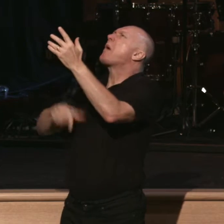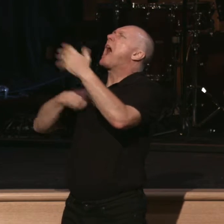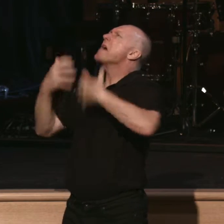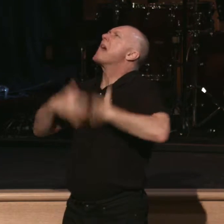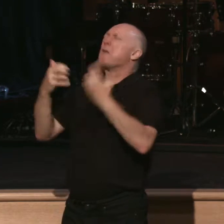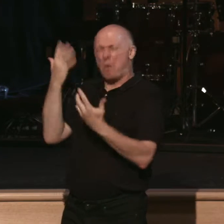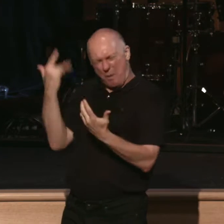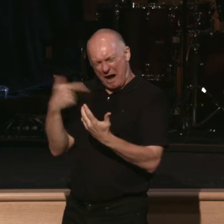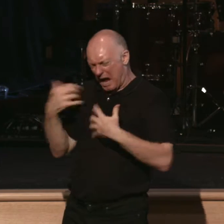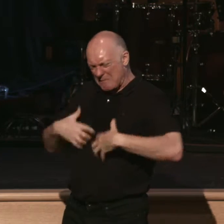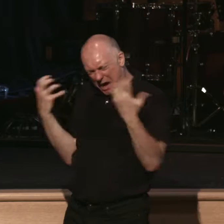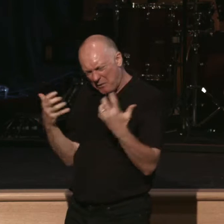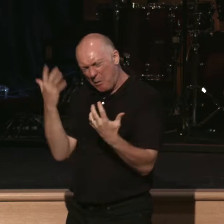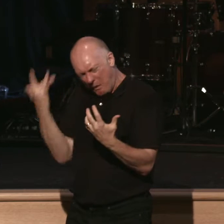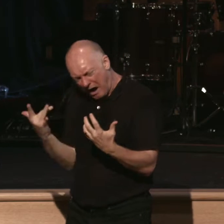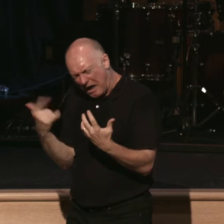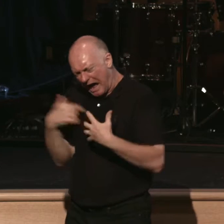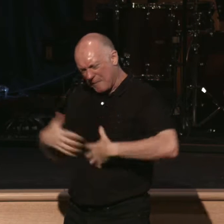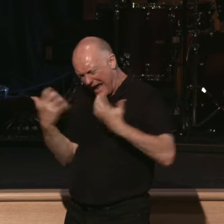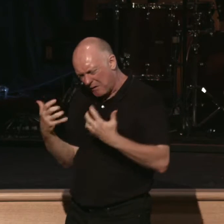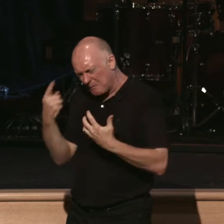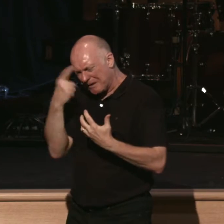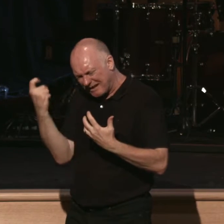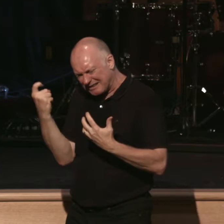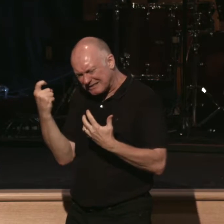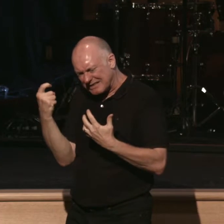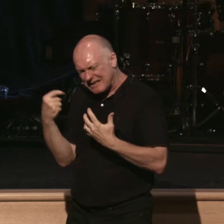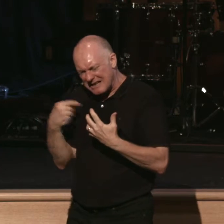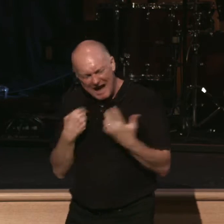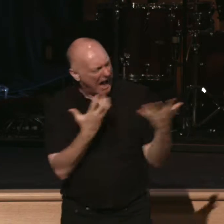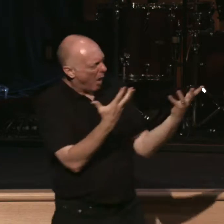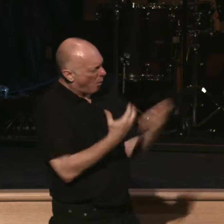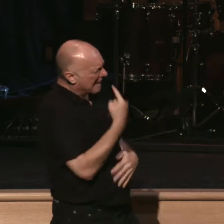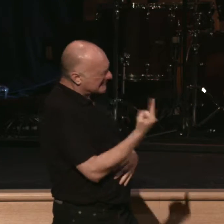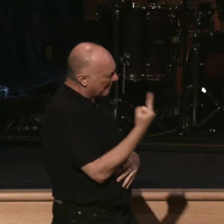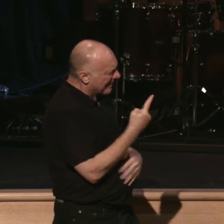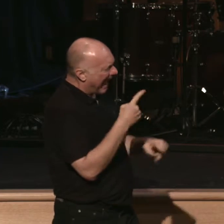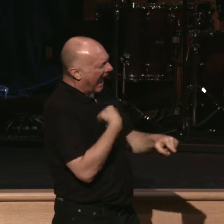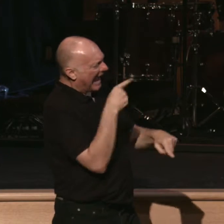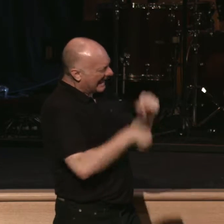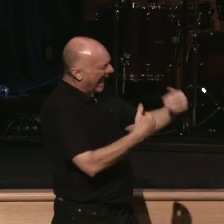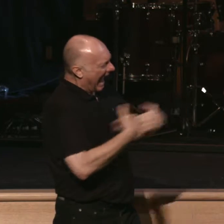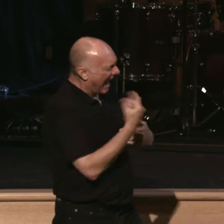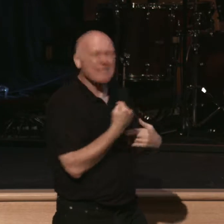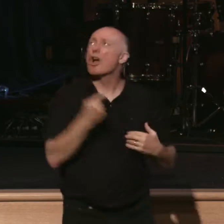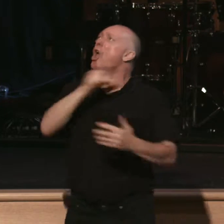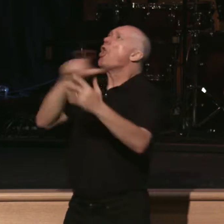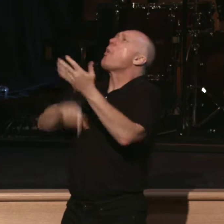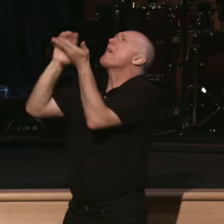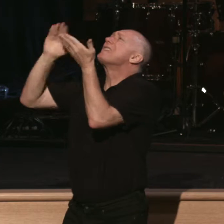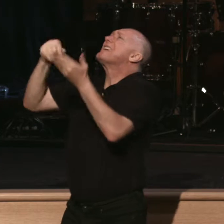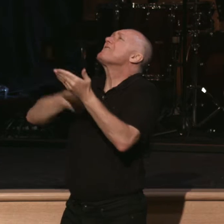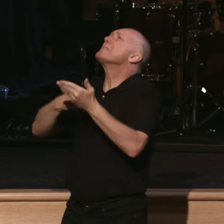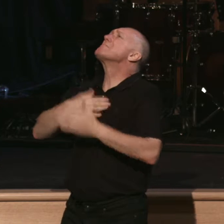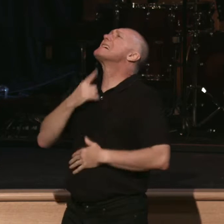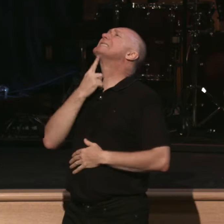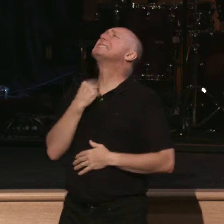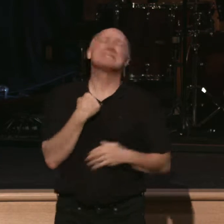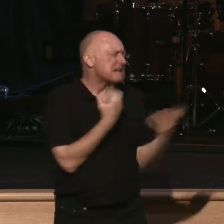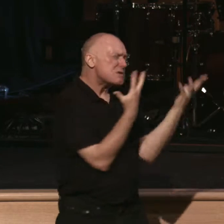Why am I angry? I'm angry because I want something and I can't have it. Lord forgive me for my lust. Forgive me for